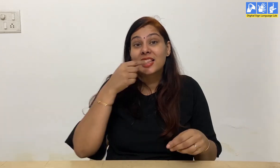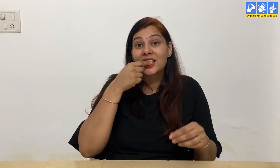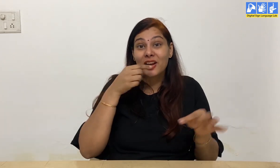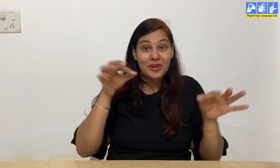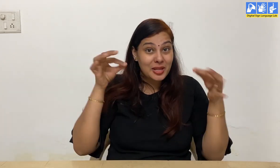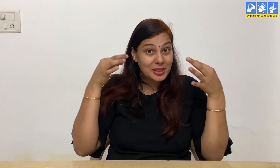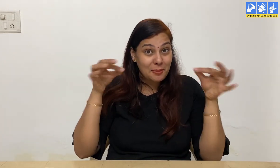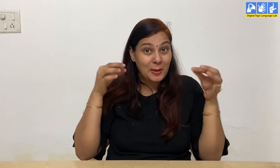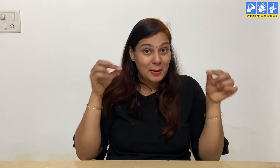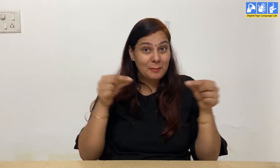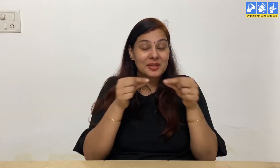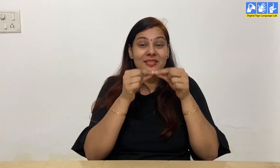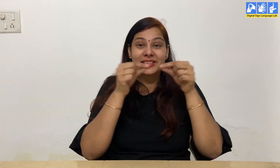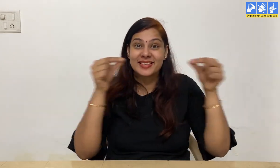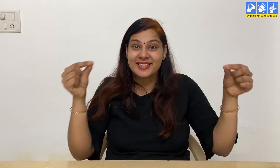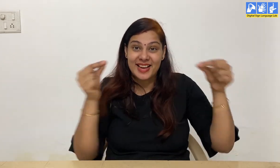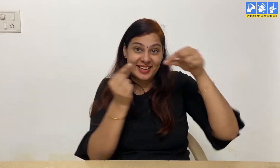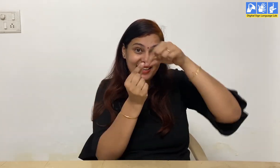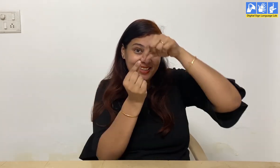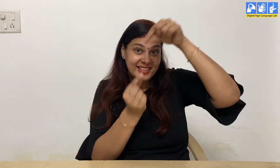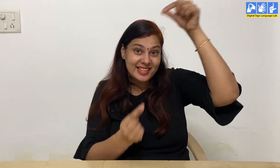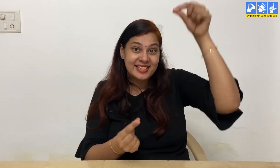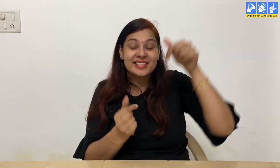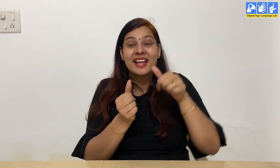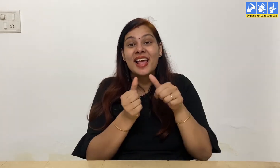We will take this white sheet of paper of A3 size.